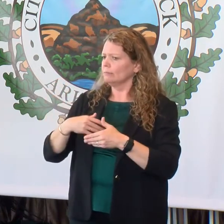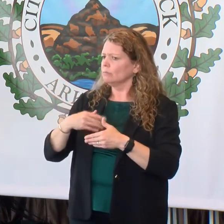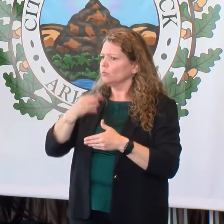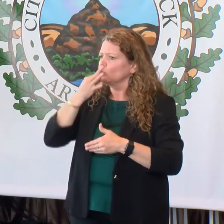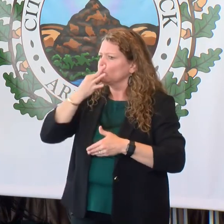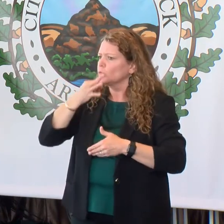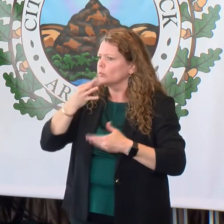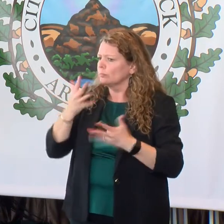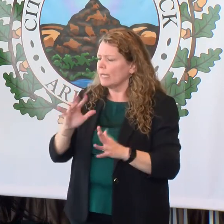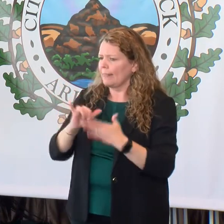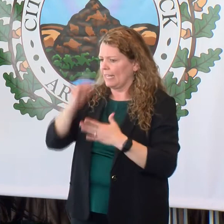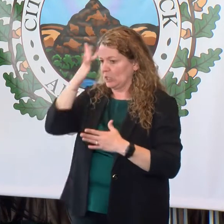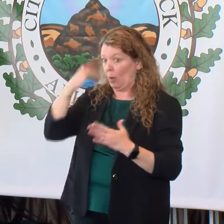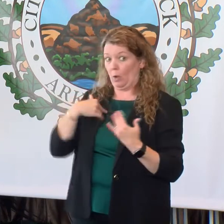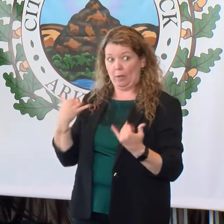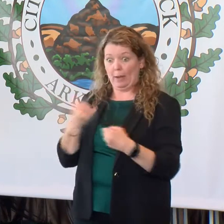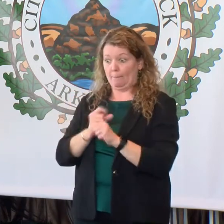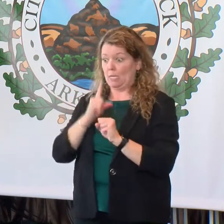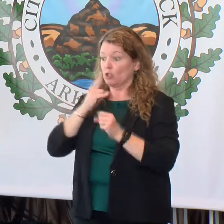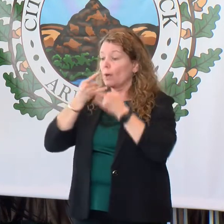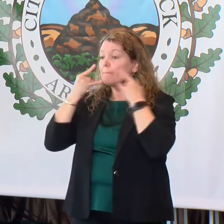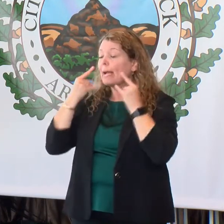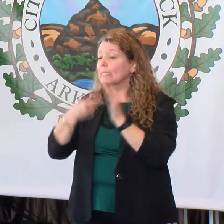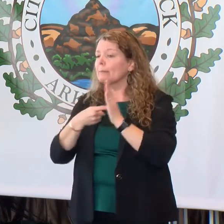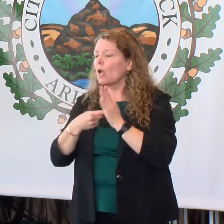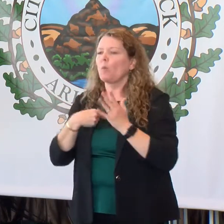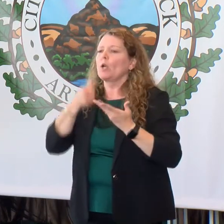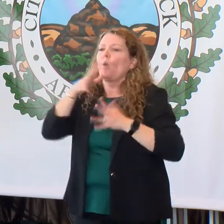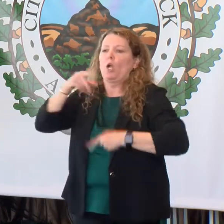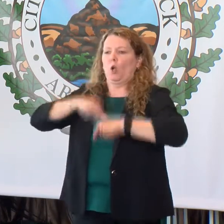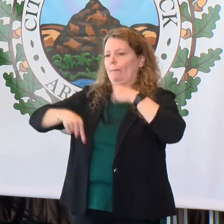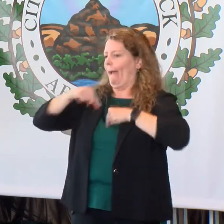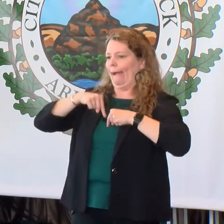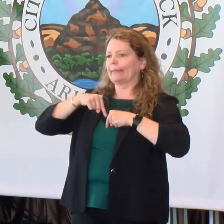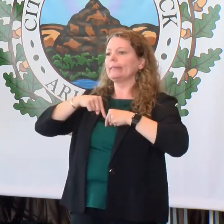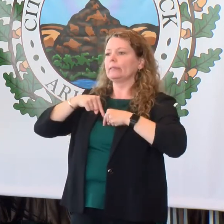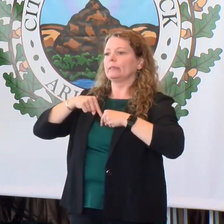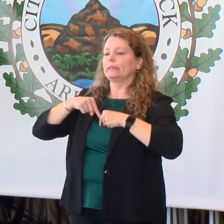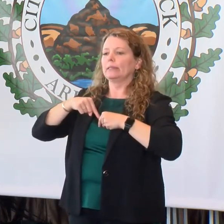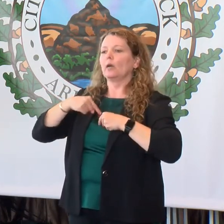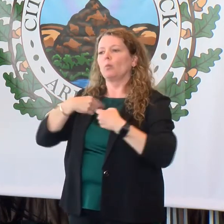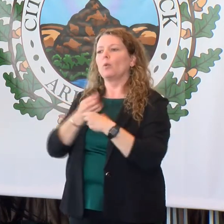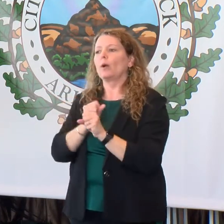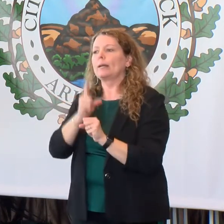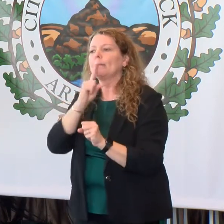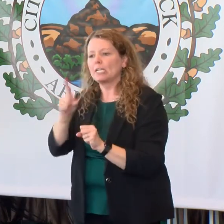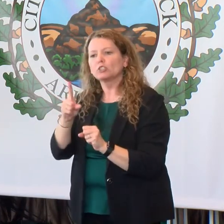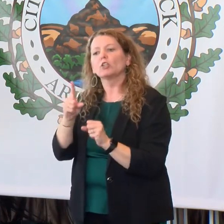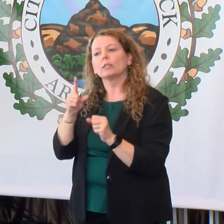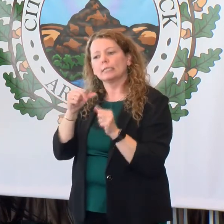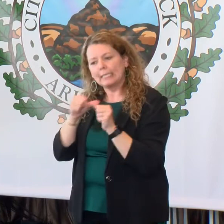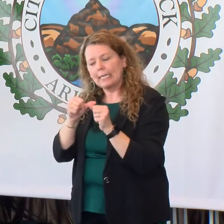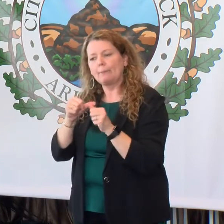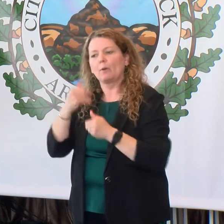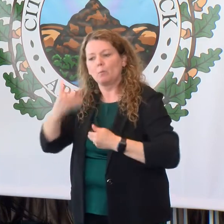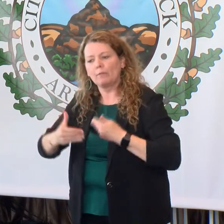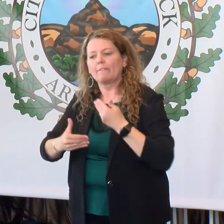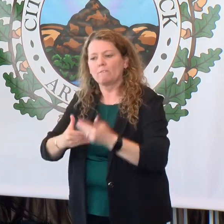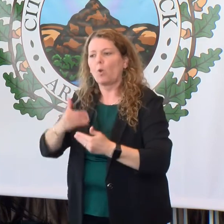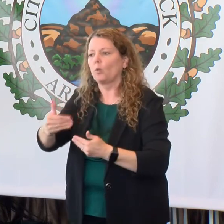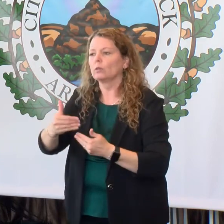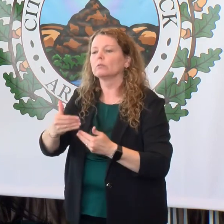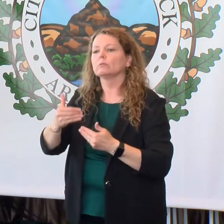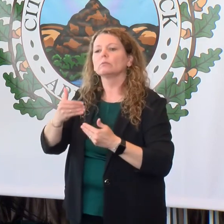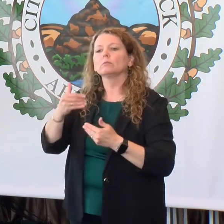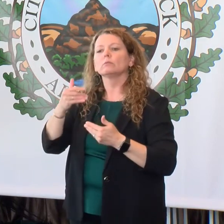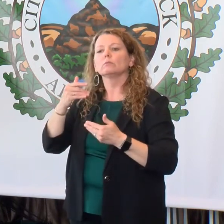that's another reason why we keep our mask mandate, to ensure that we don't have to go back to a modified shelter-in-place arena. And so we want to prepare for